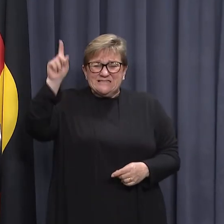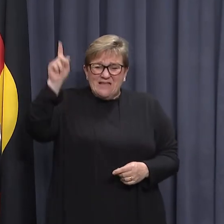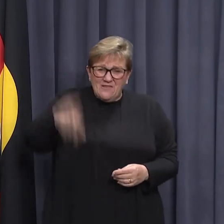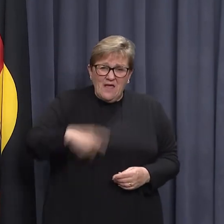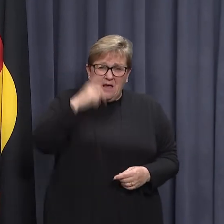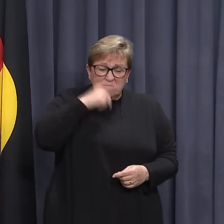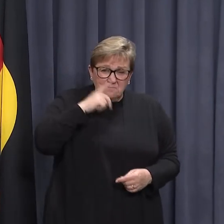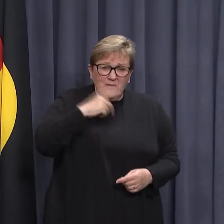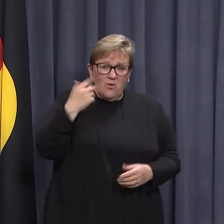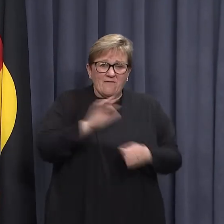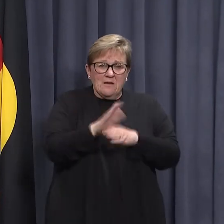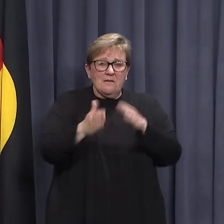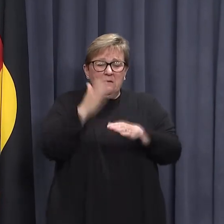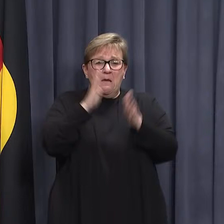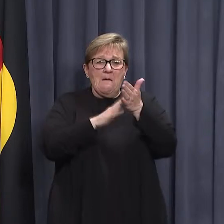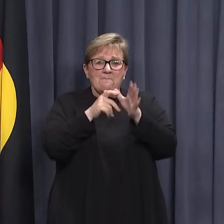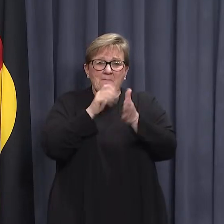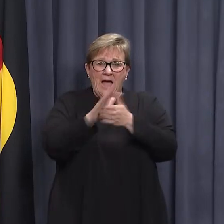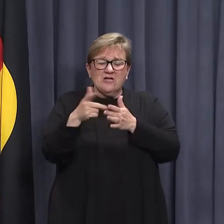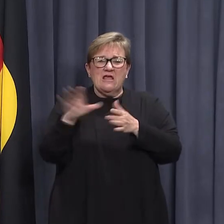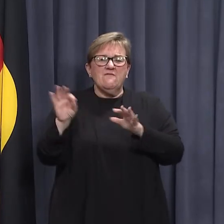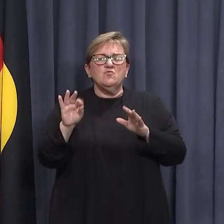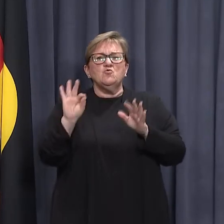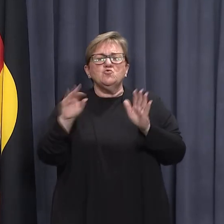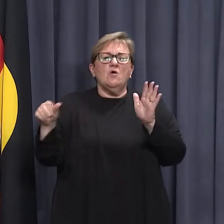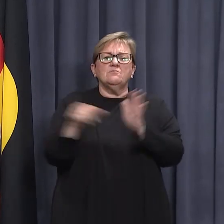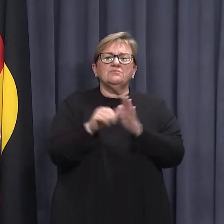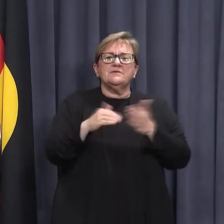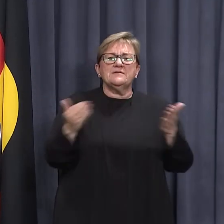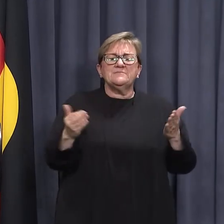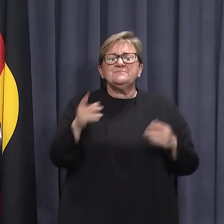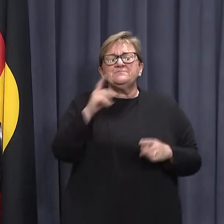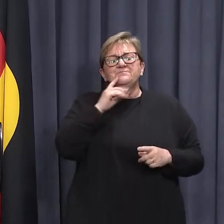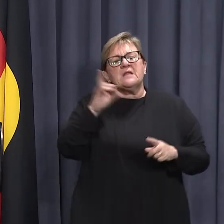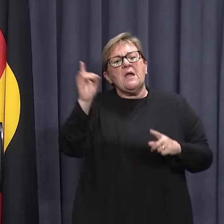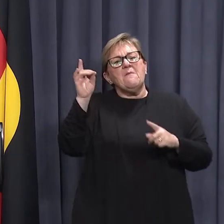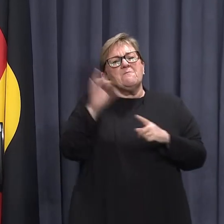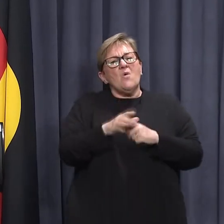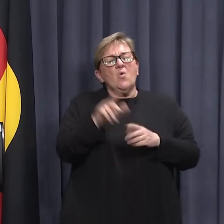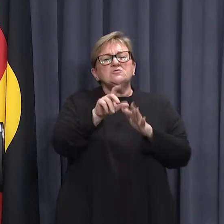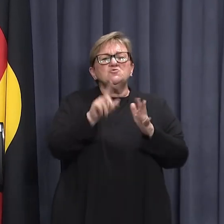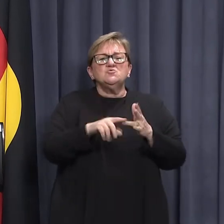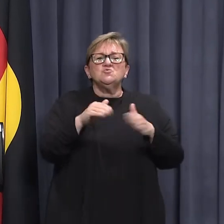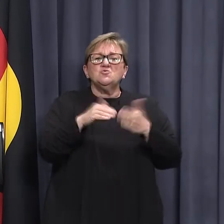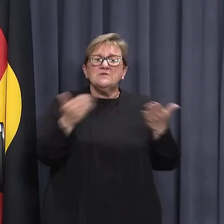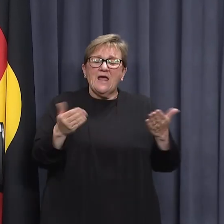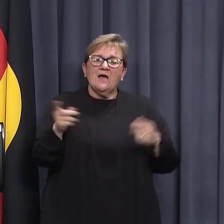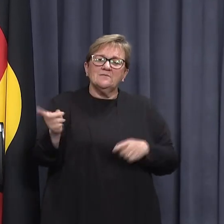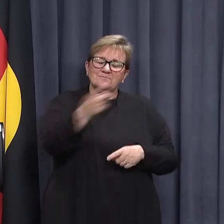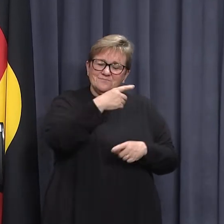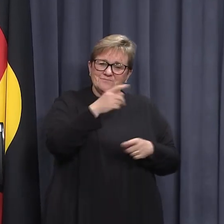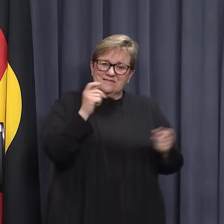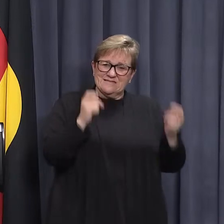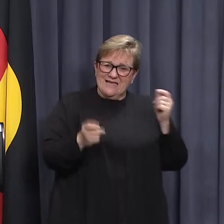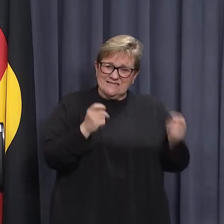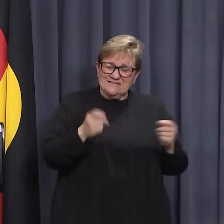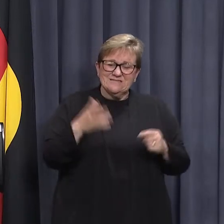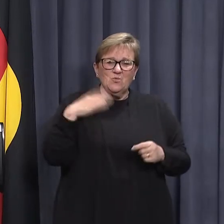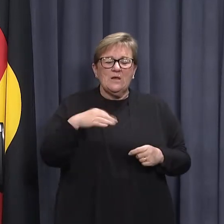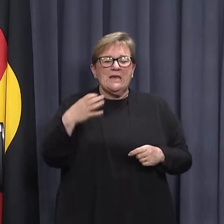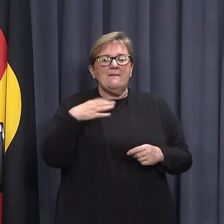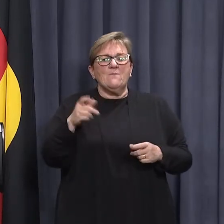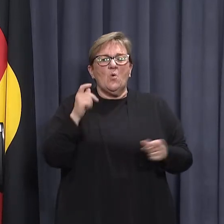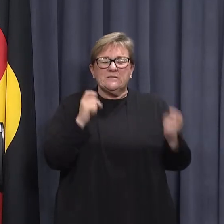people with COVID by March if you don't. The most important thing people can do today is go and get tested. We need more